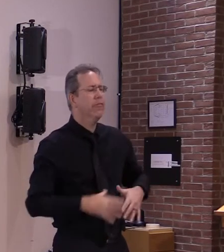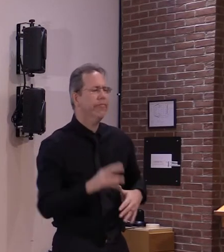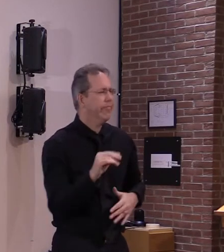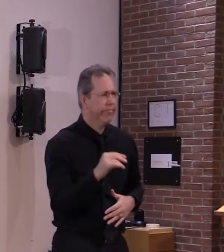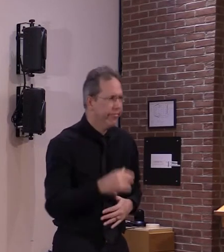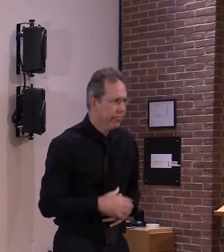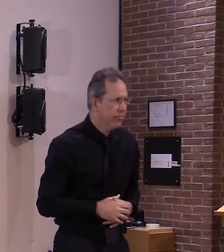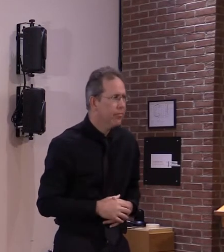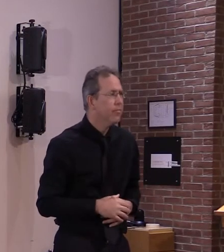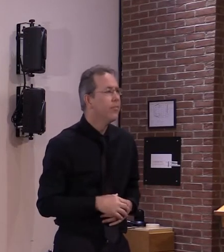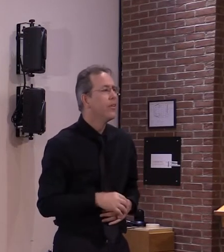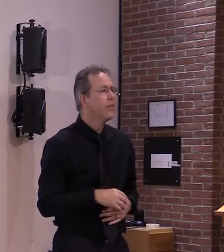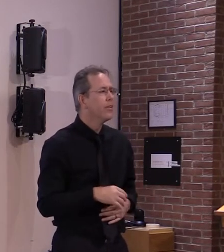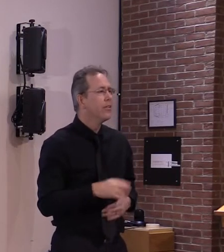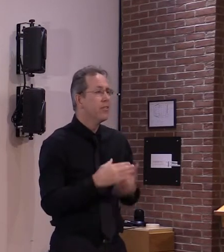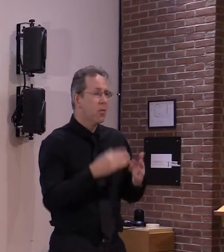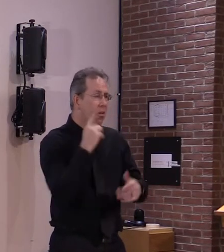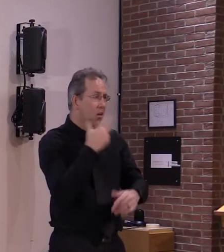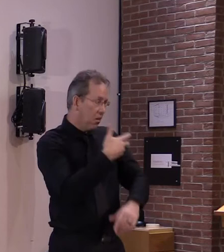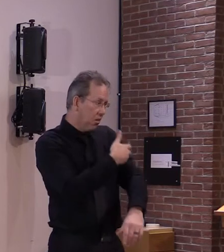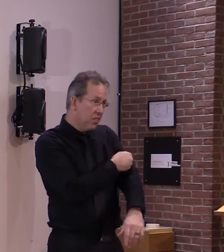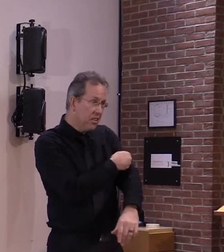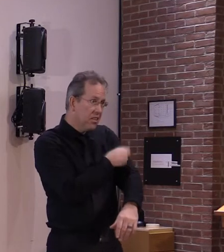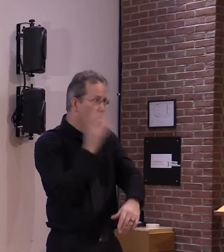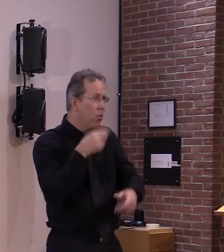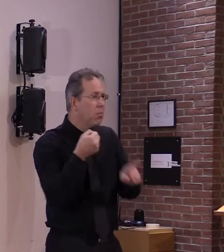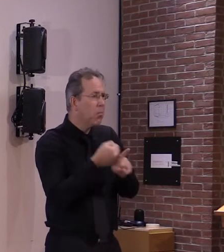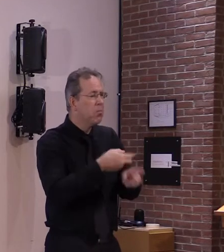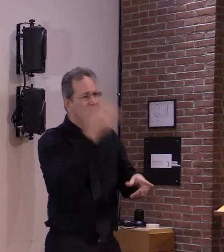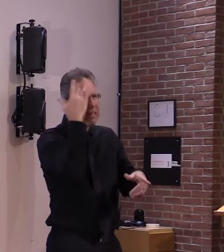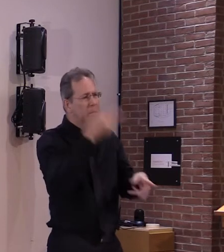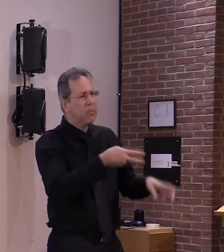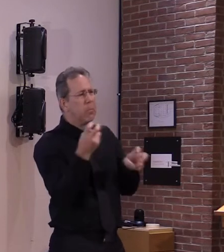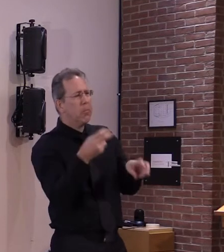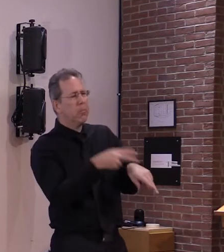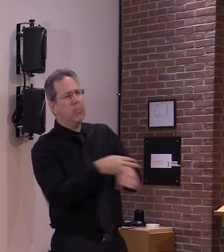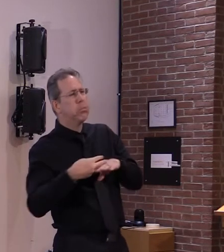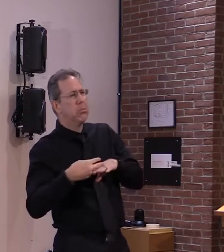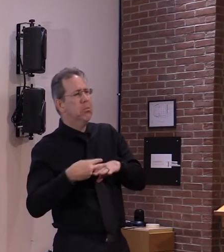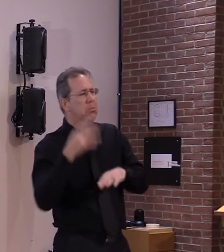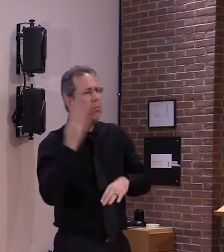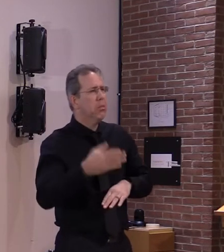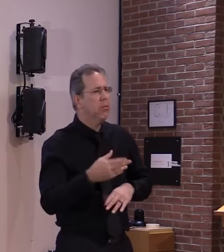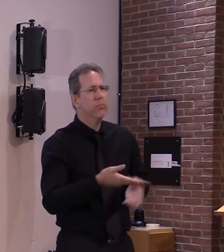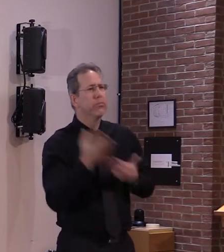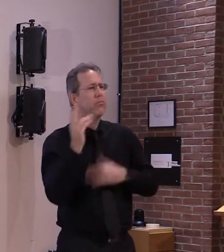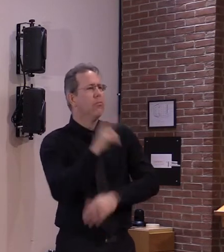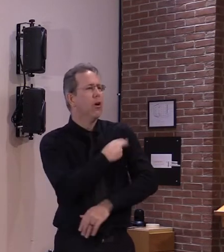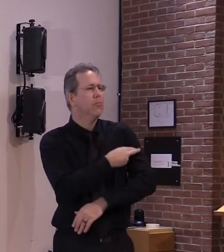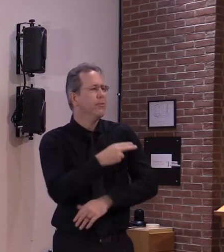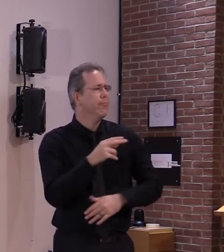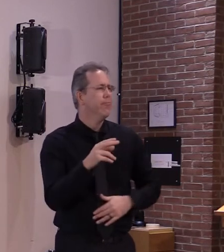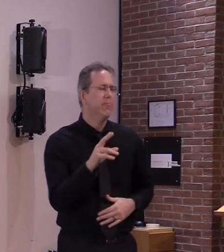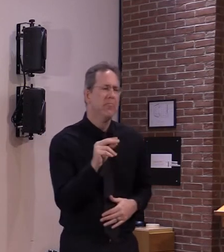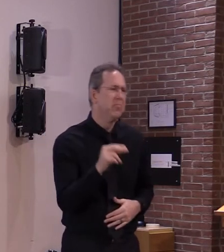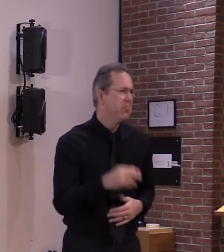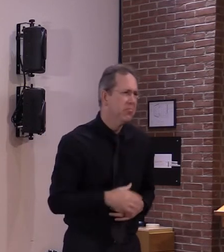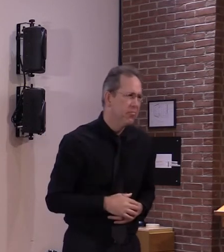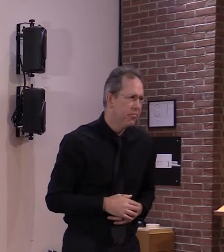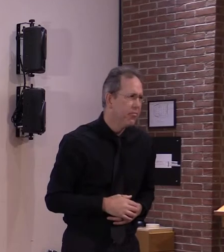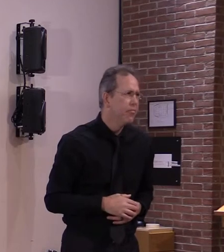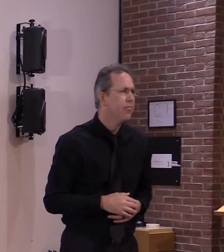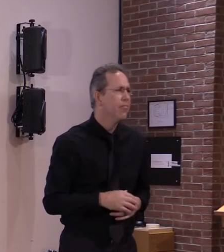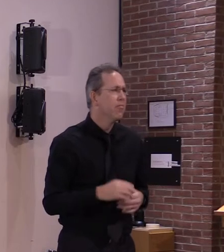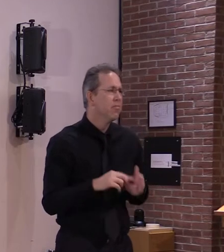but the perception that you know this this fact this vaccine is going to come with some really bad side